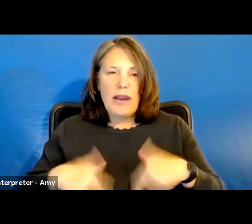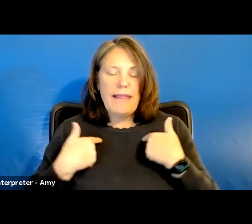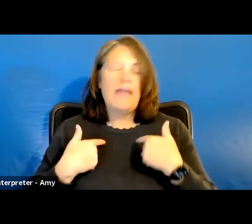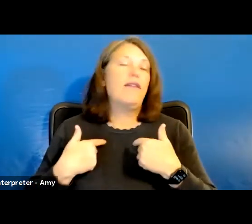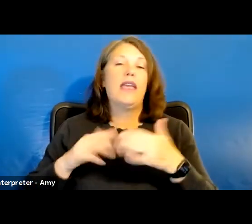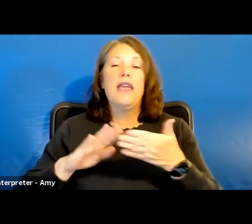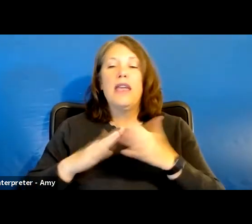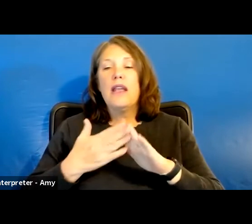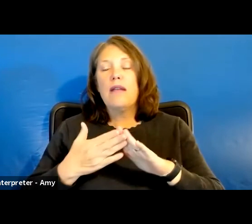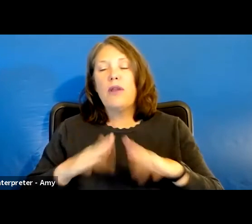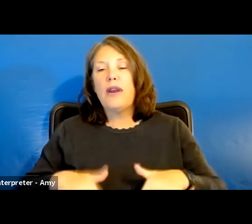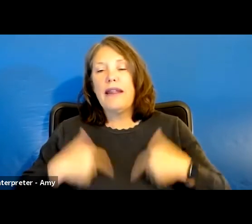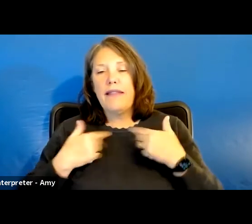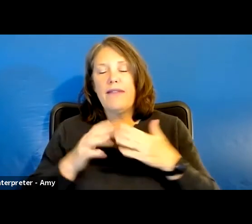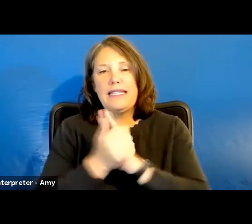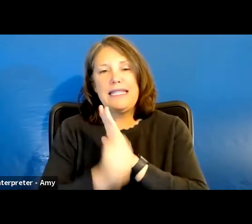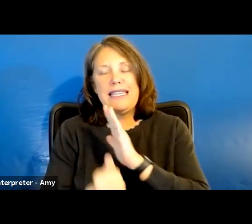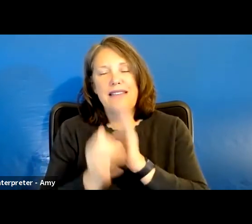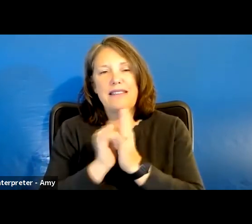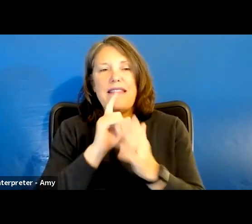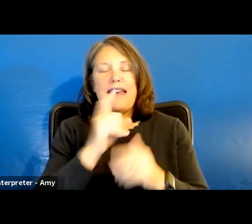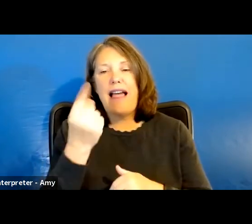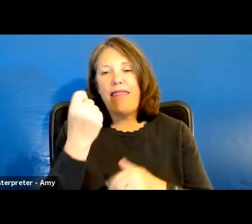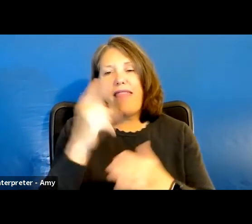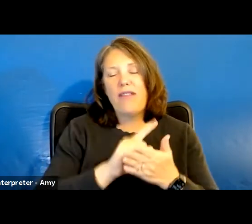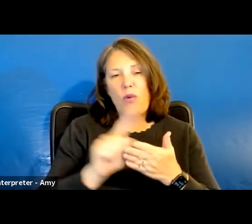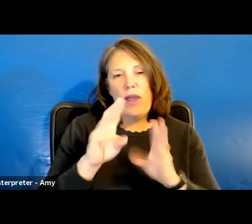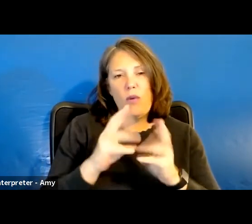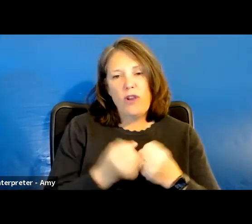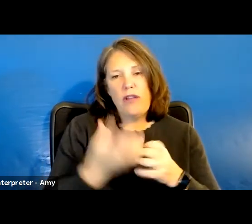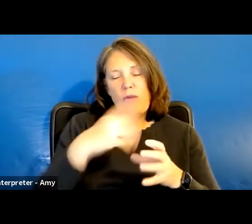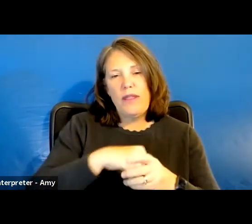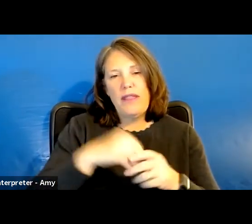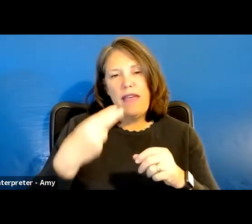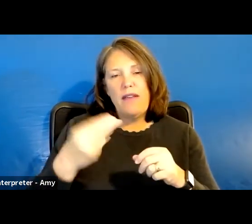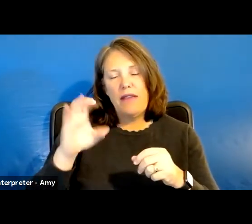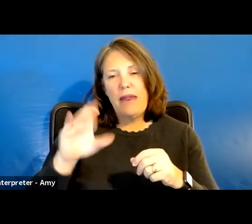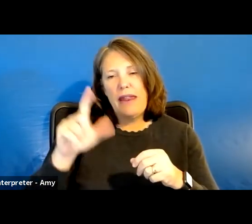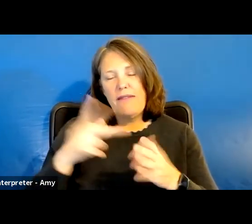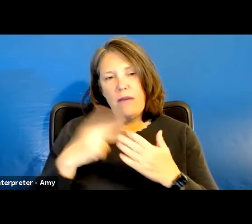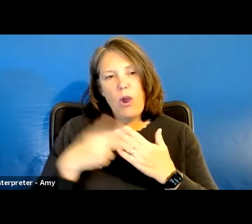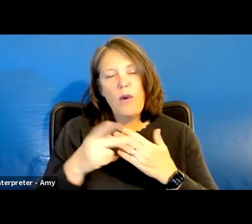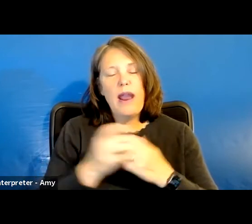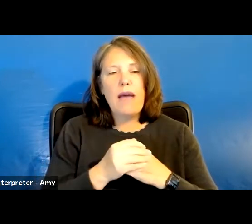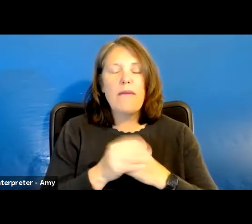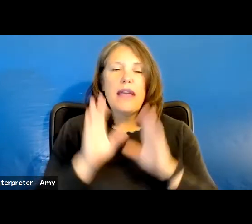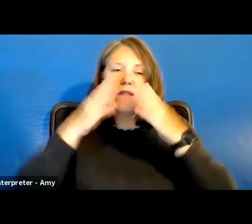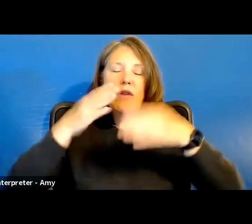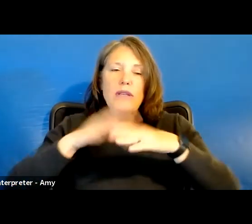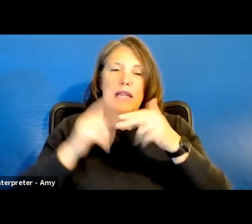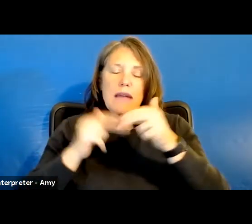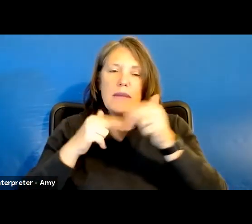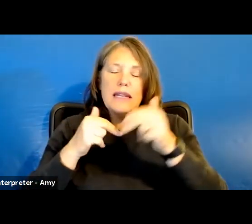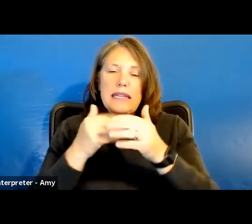community living skills, which is an 11-week workshop within the healthy community living program. It's focused on building